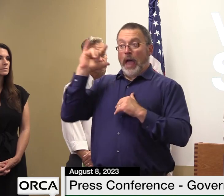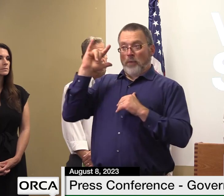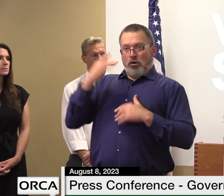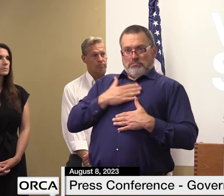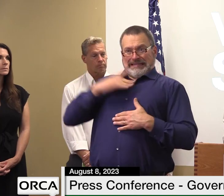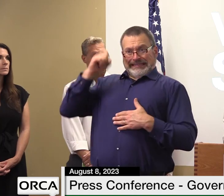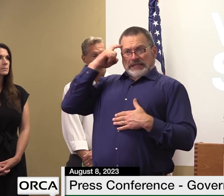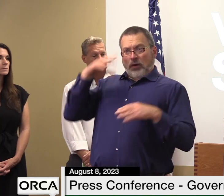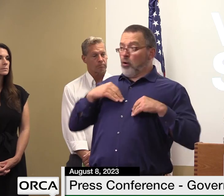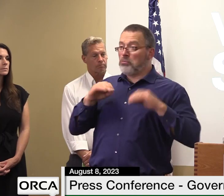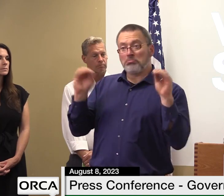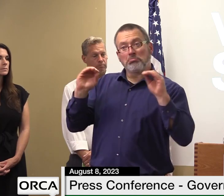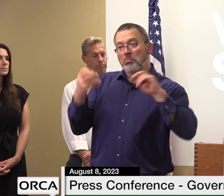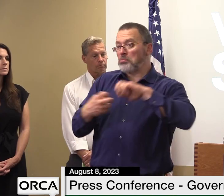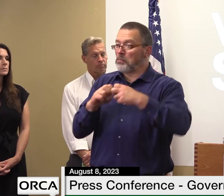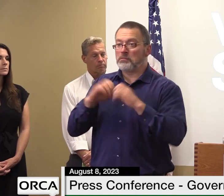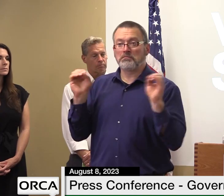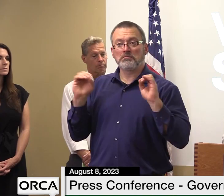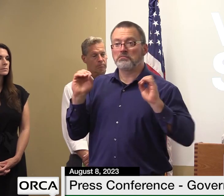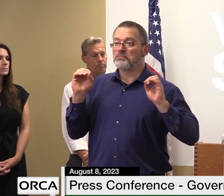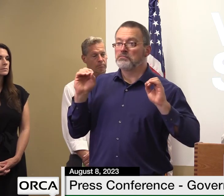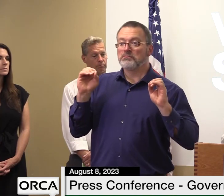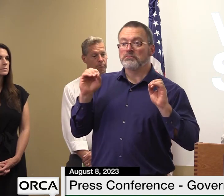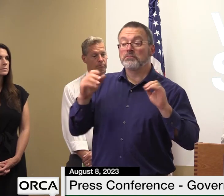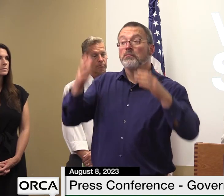on the two state-owned dams